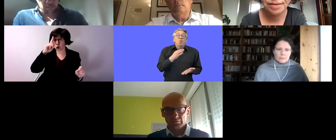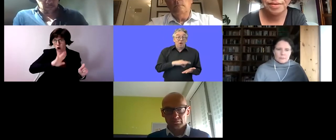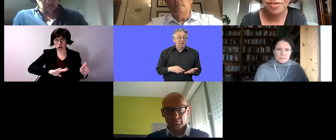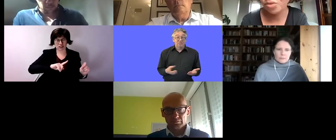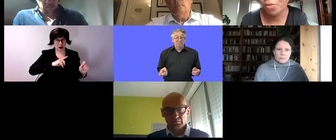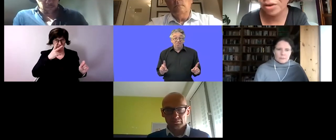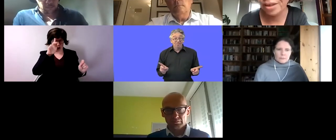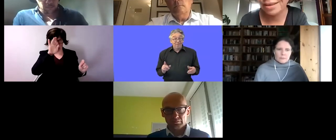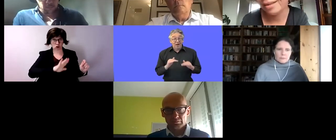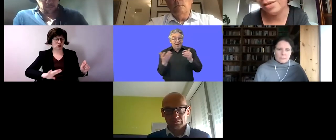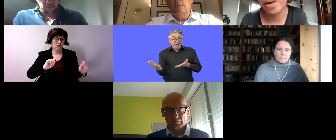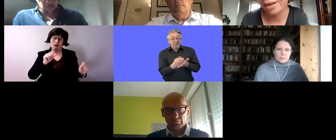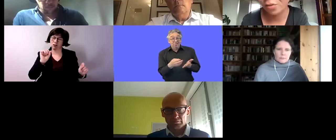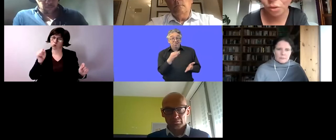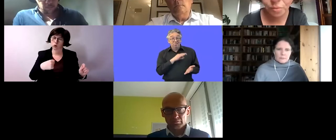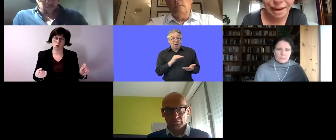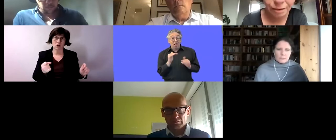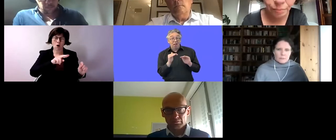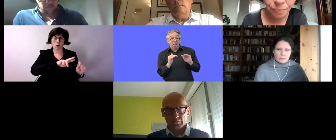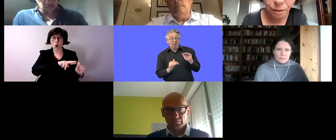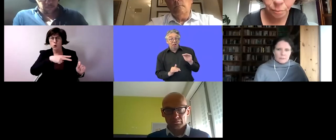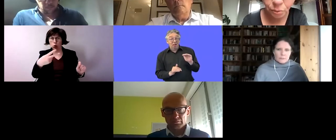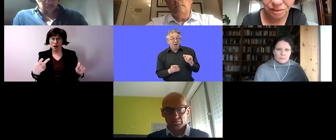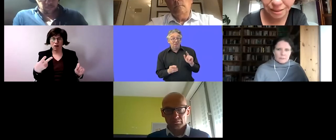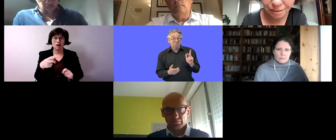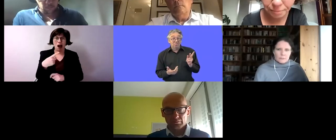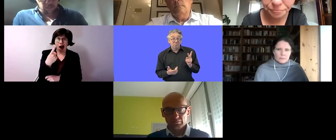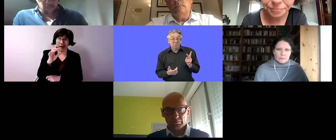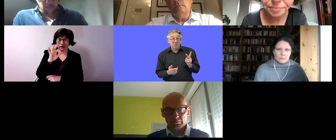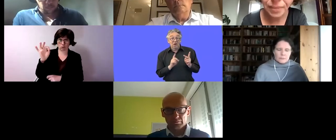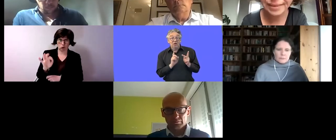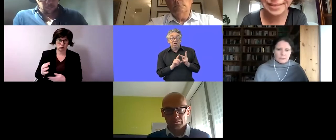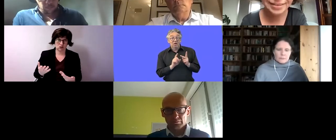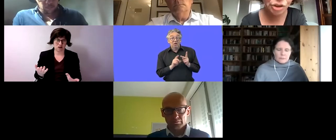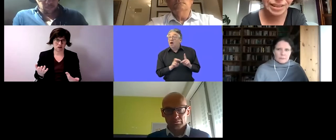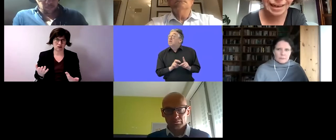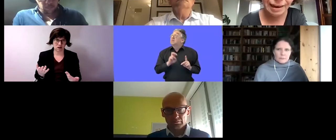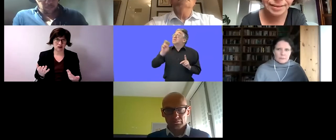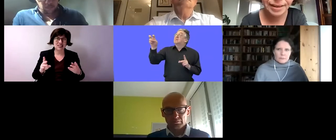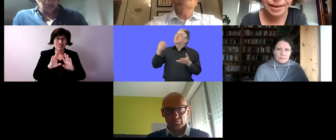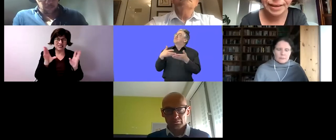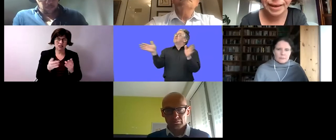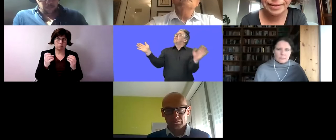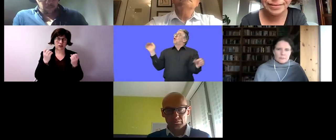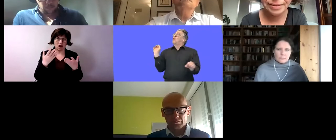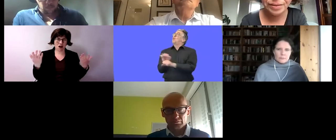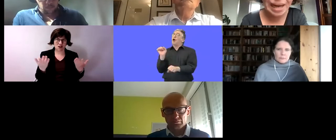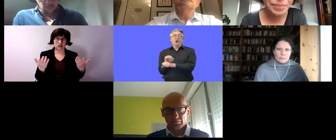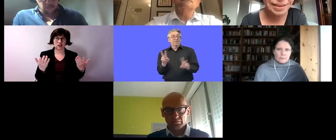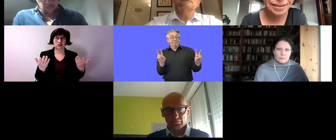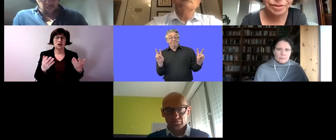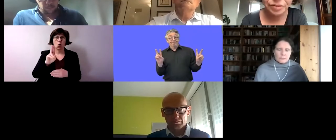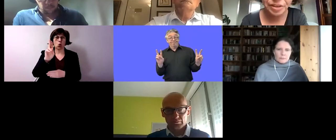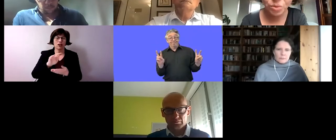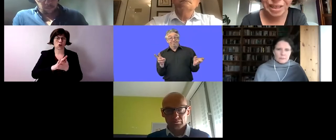labor market is at basically impossible that is something i can at least say for germany